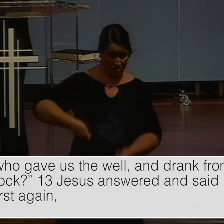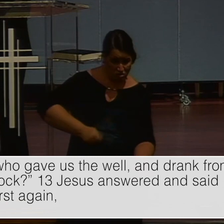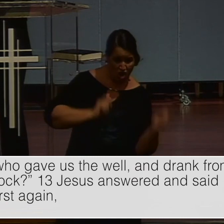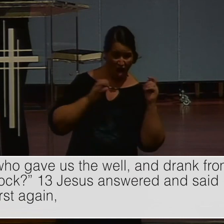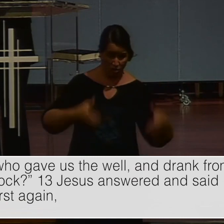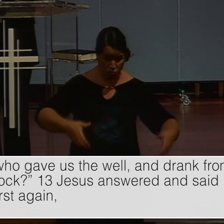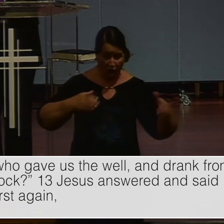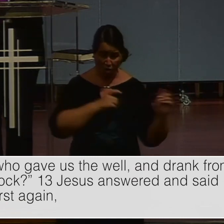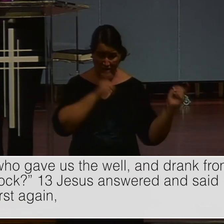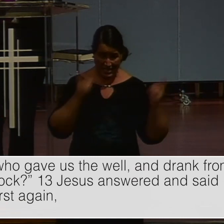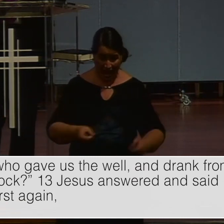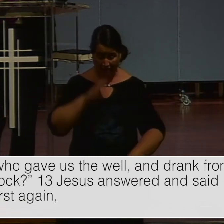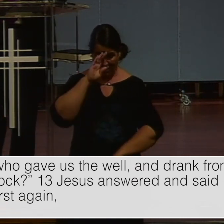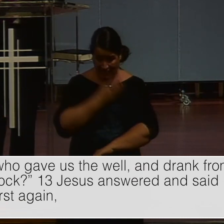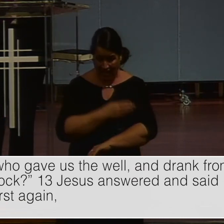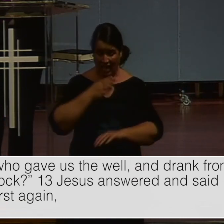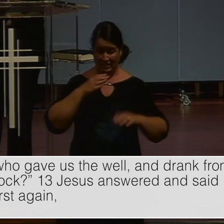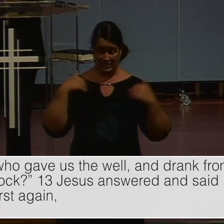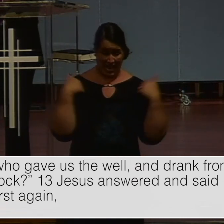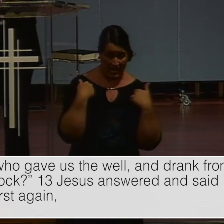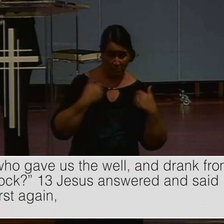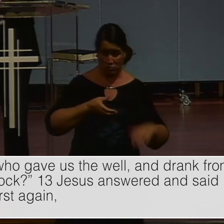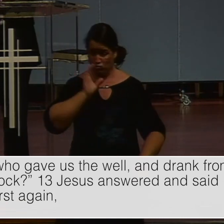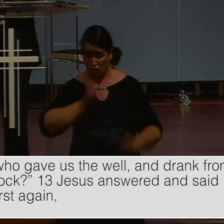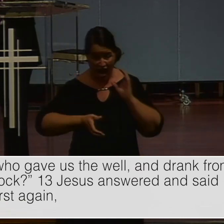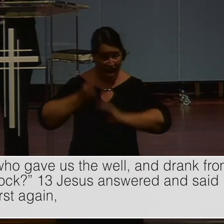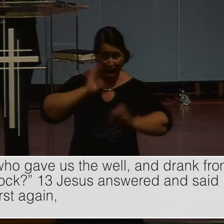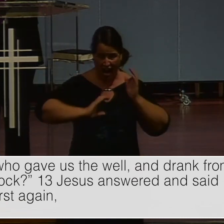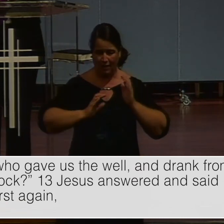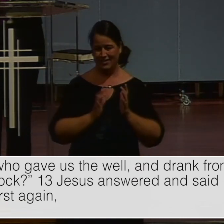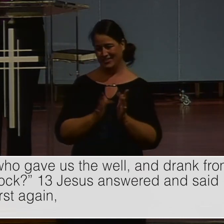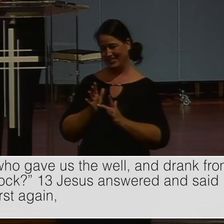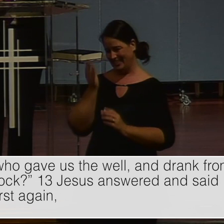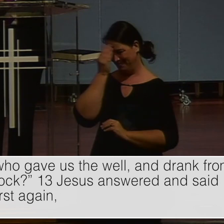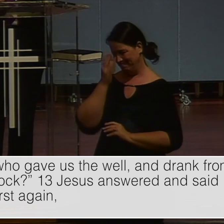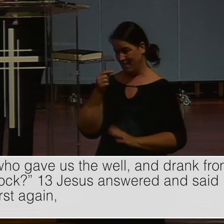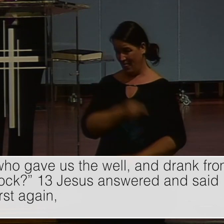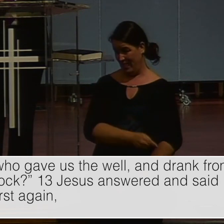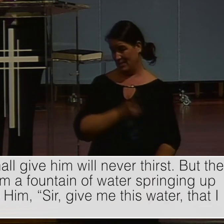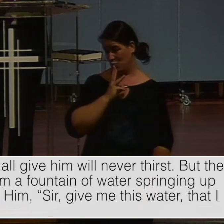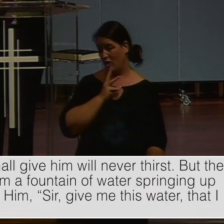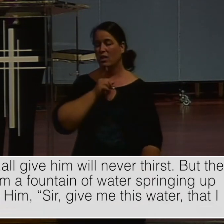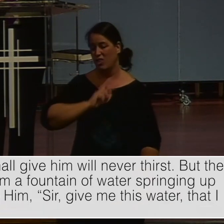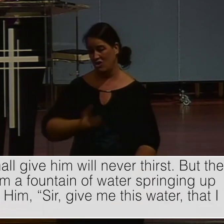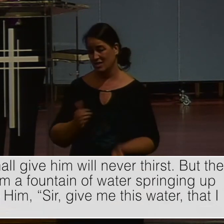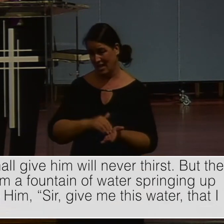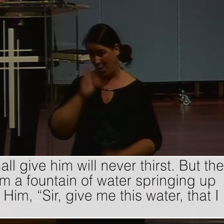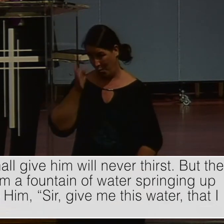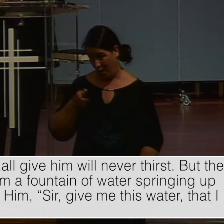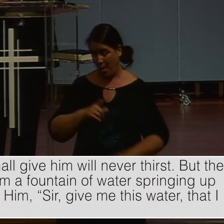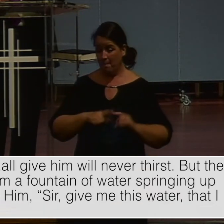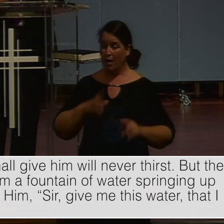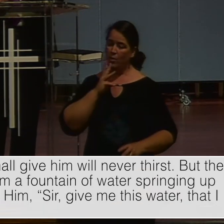as well as his sons and his livestock? Jesus answered and said to her, whoever drinks of this water will thirst again. But whoever